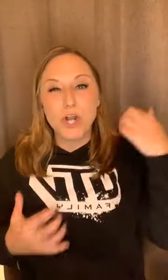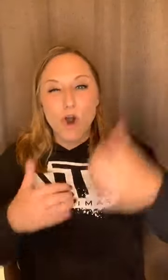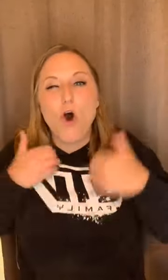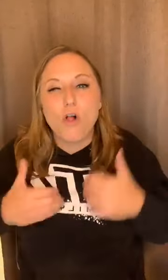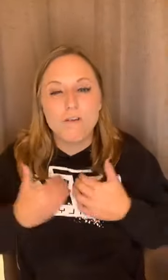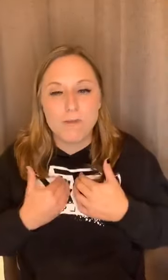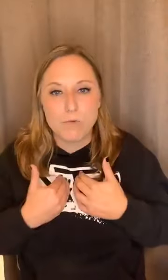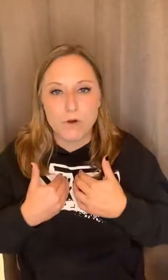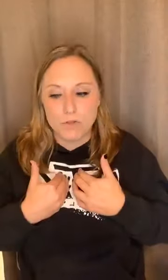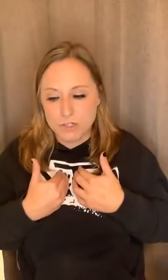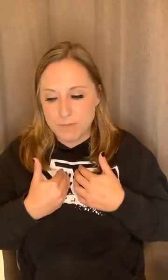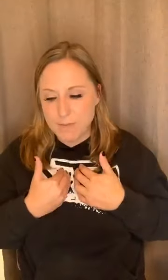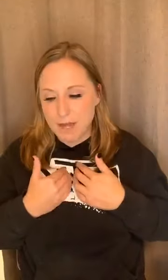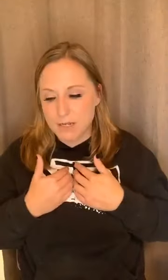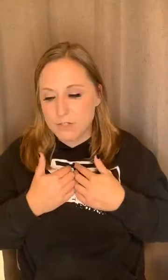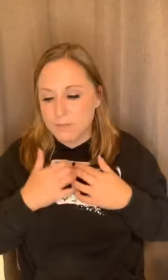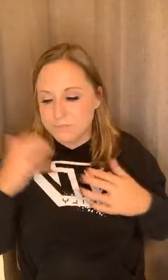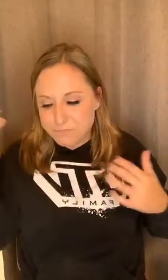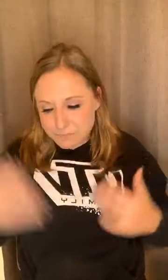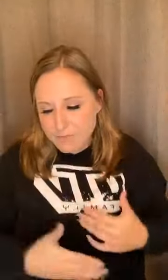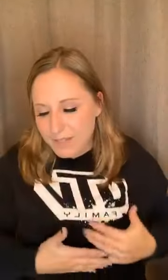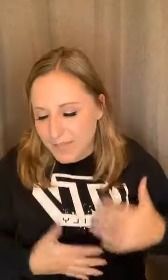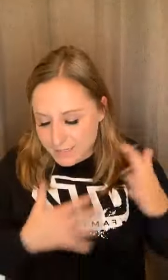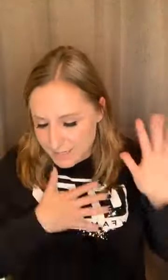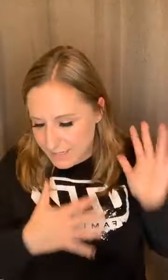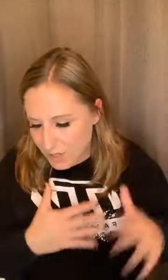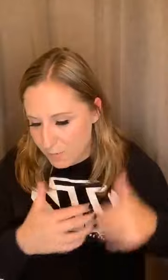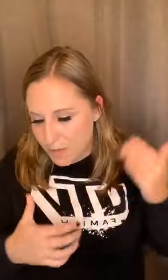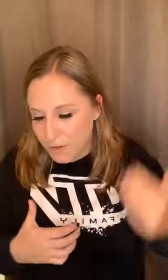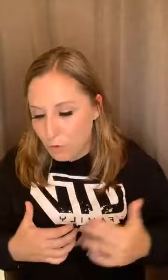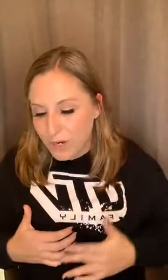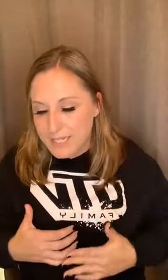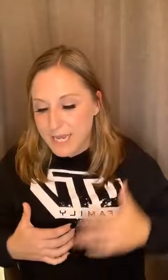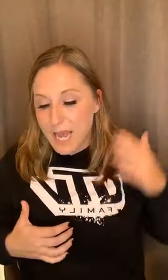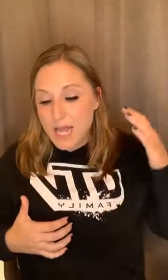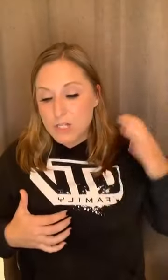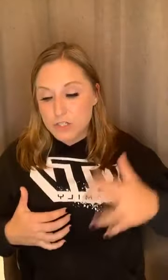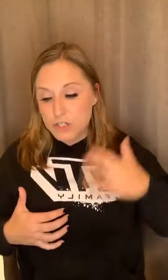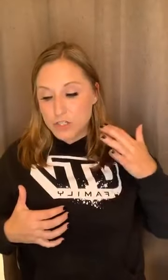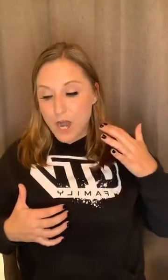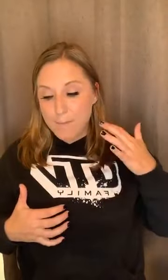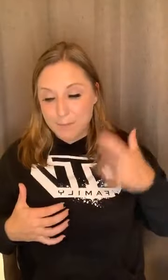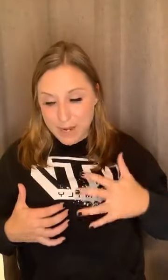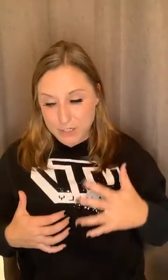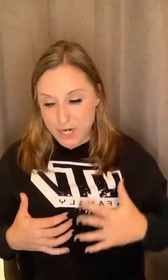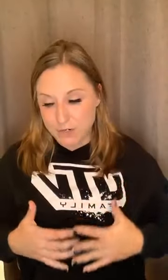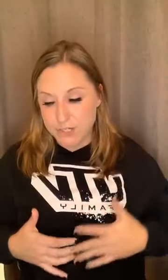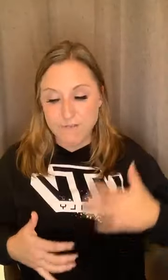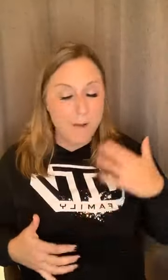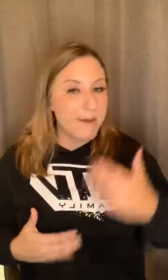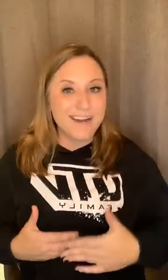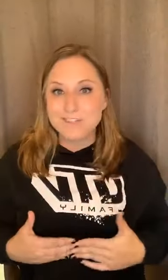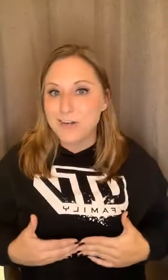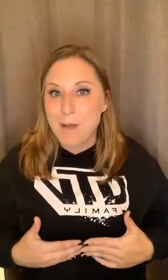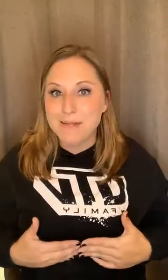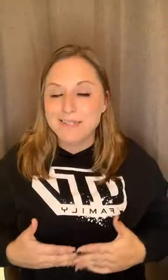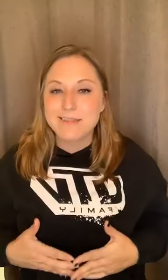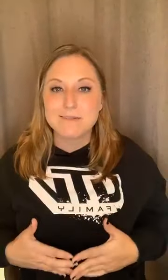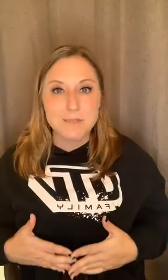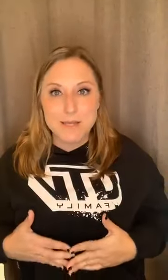all of my worth into my body. So that's a side note. But number three is like, stop body checking yourself. Our bodies are not meant to be the